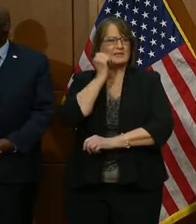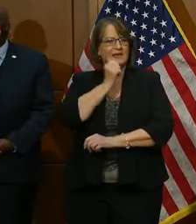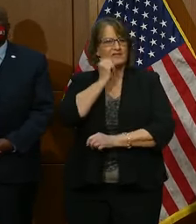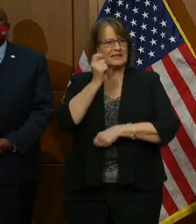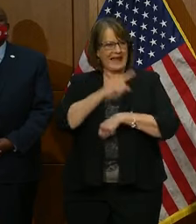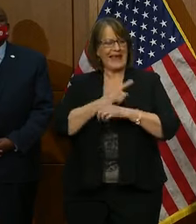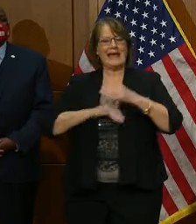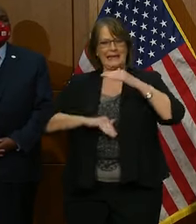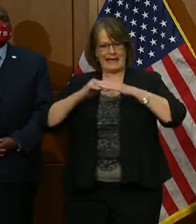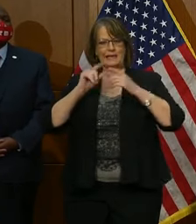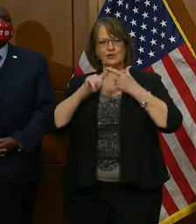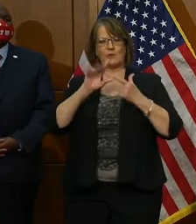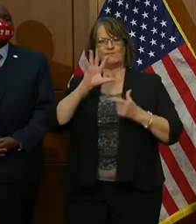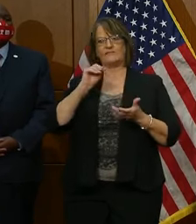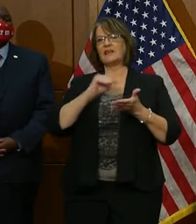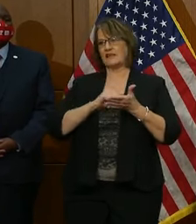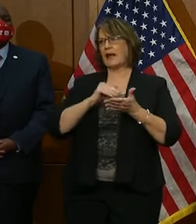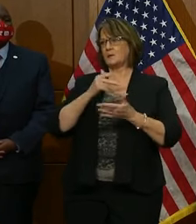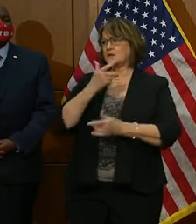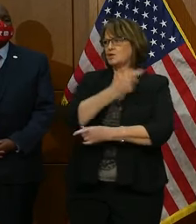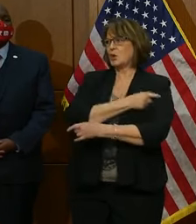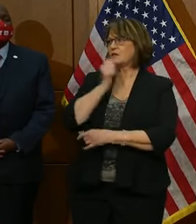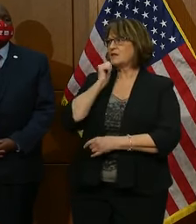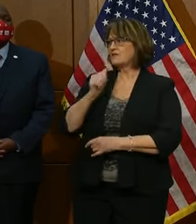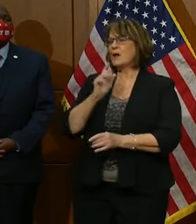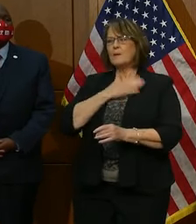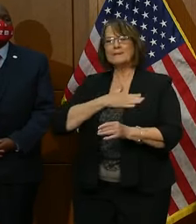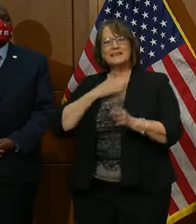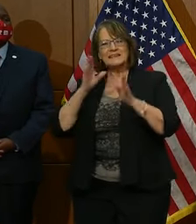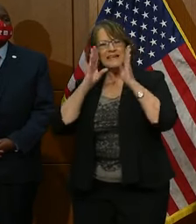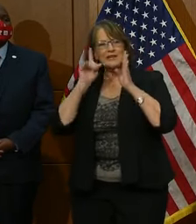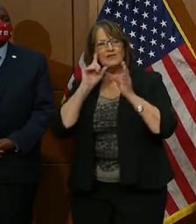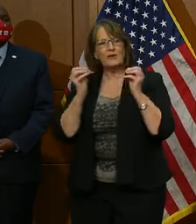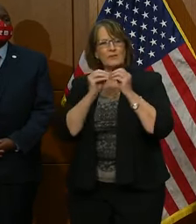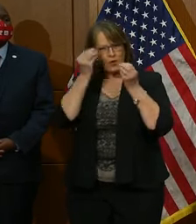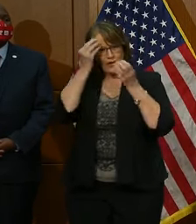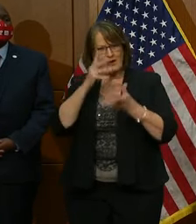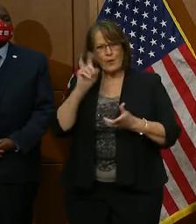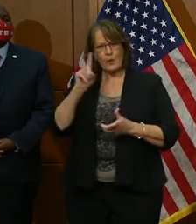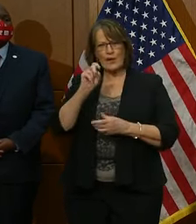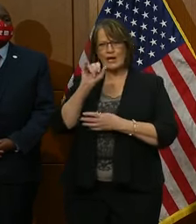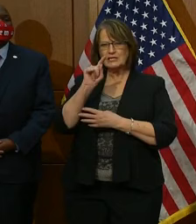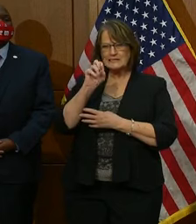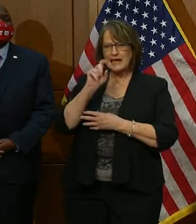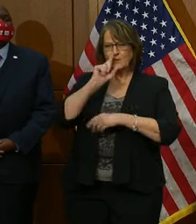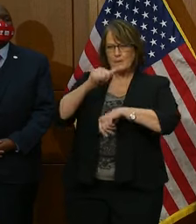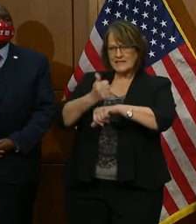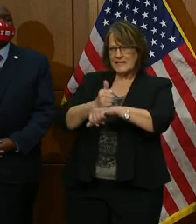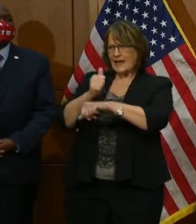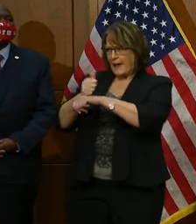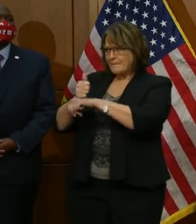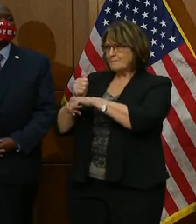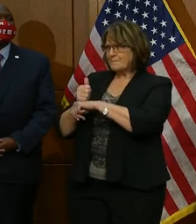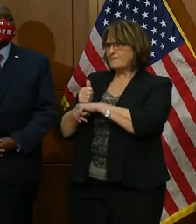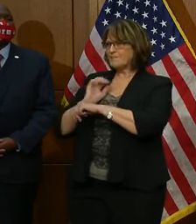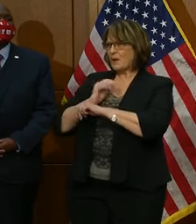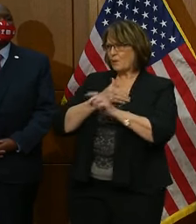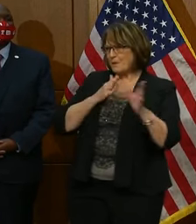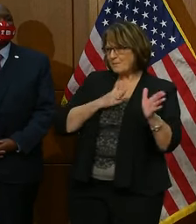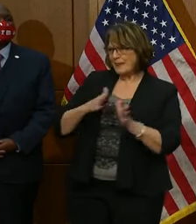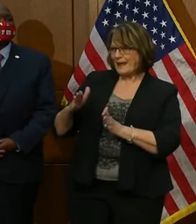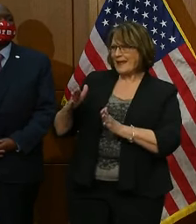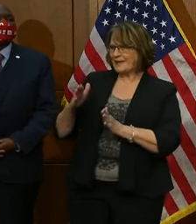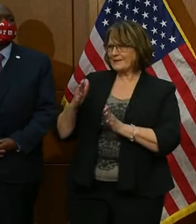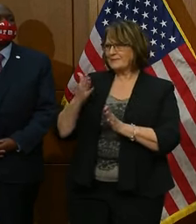our 50,000 doses a day. So stay tuned for more information about where those sites will be as our plans come together. As